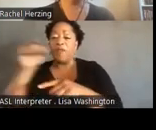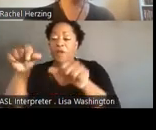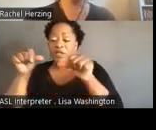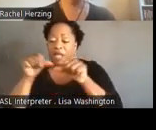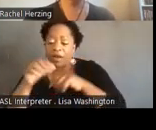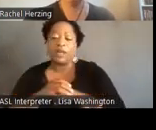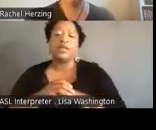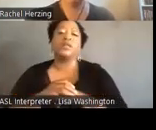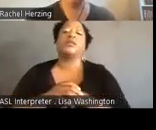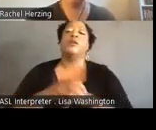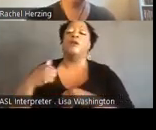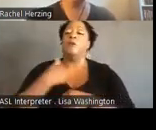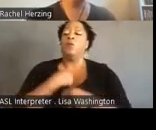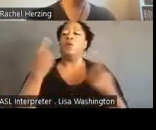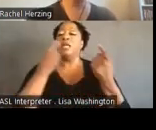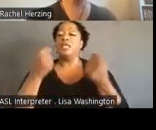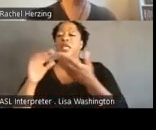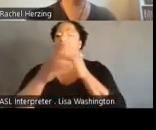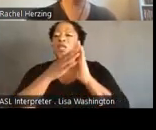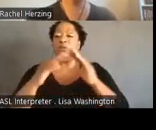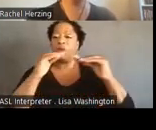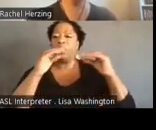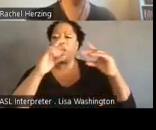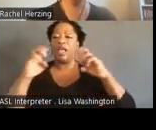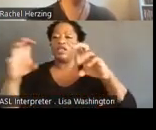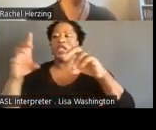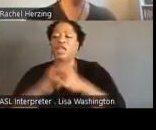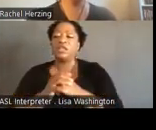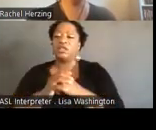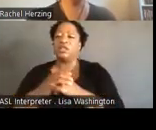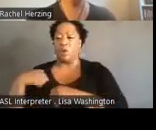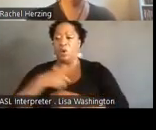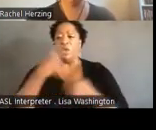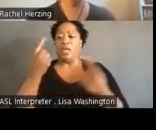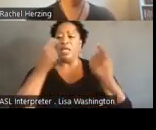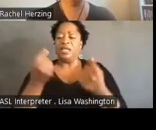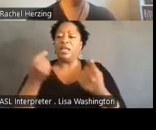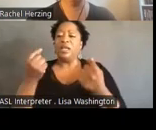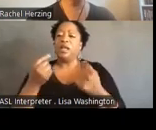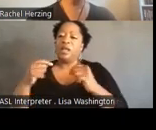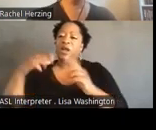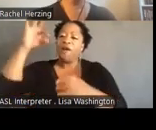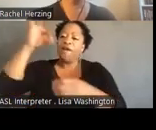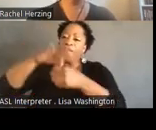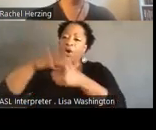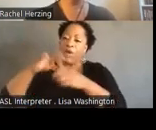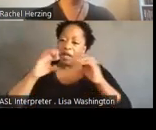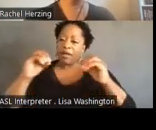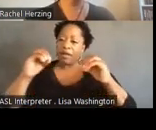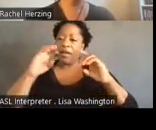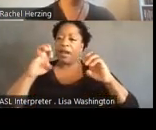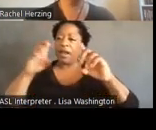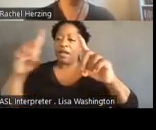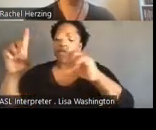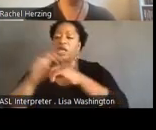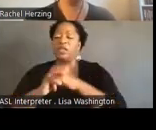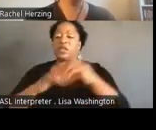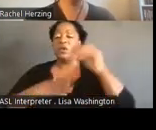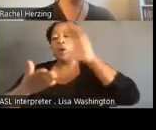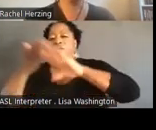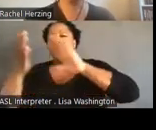community education sessions. We did voter education during election cycles. We facilitated